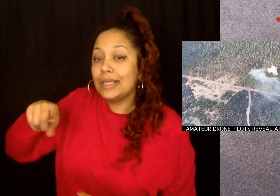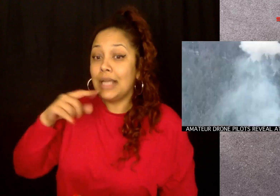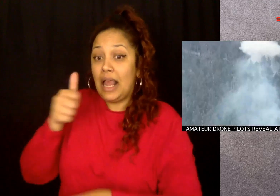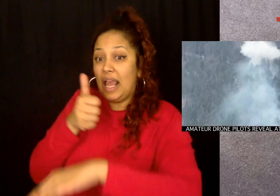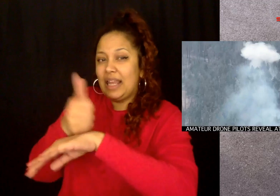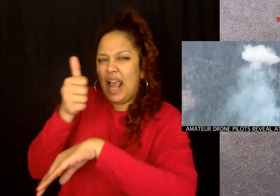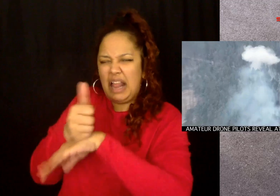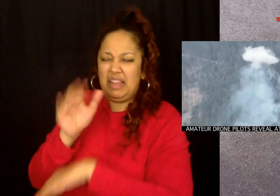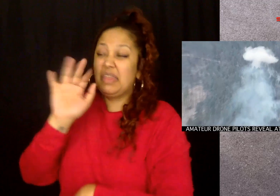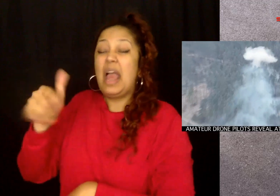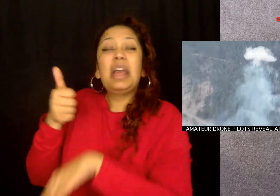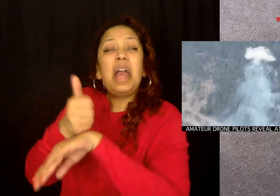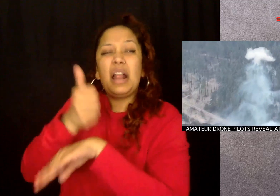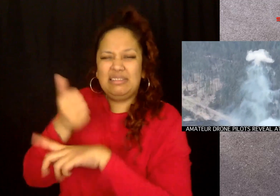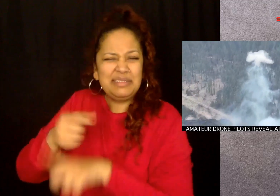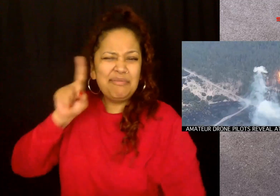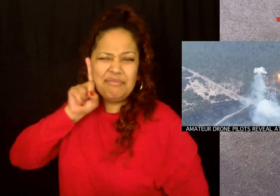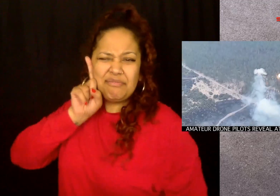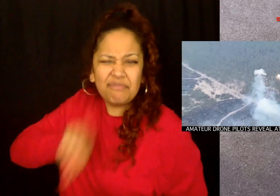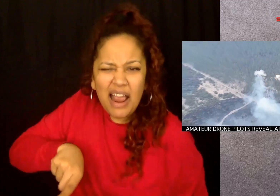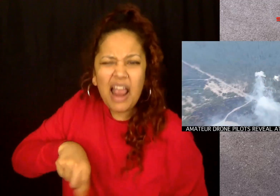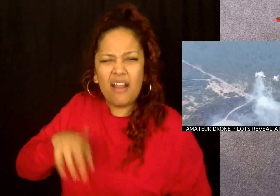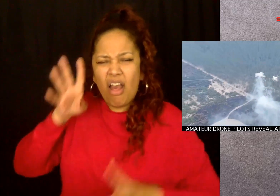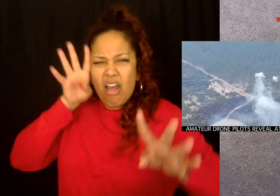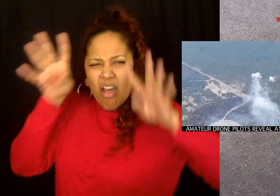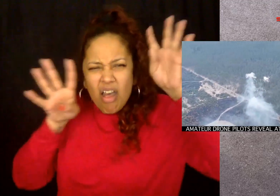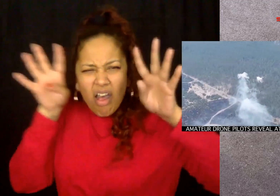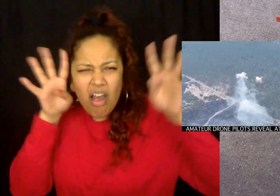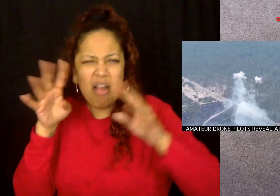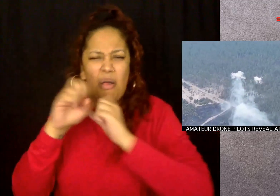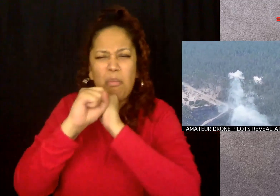They say the allegations are fake and propaganda.